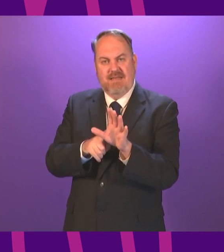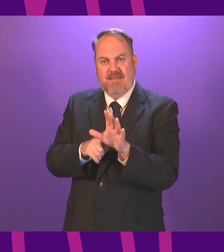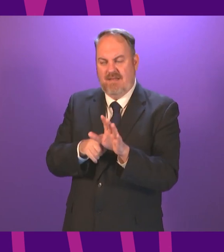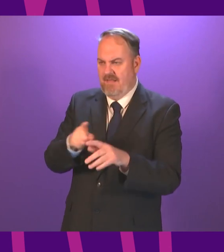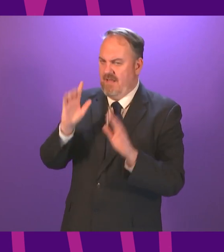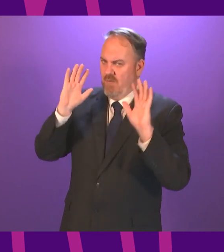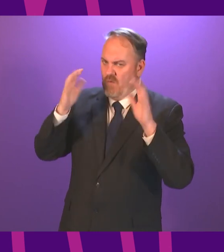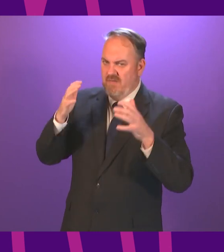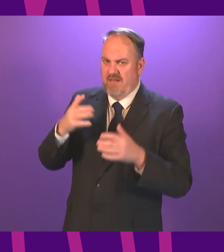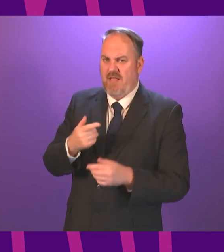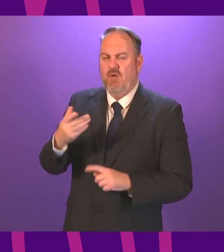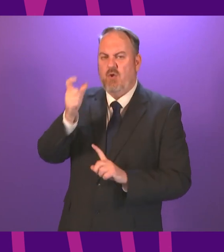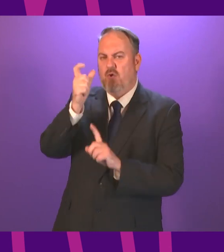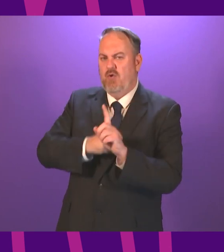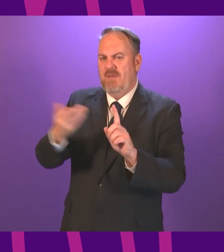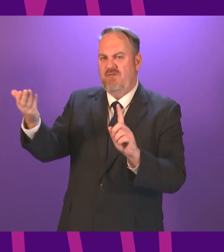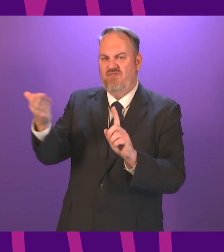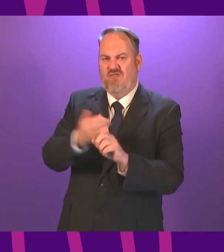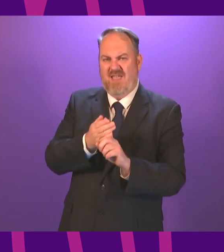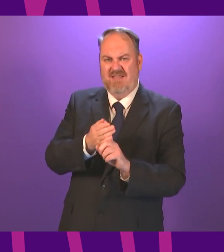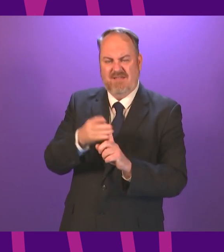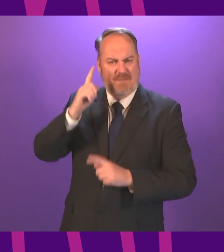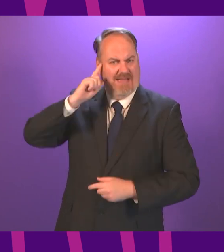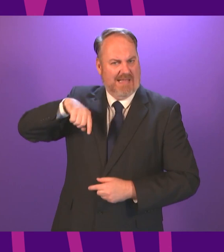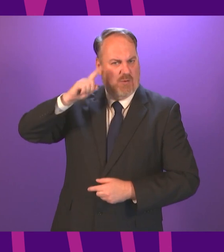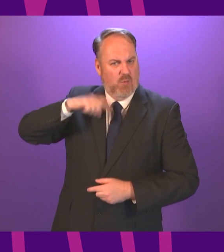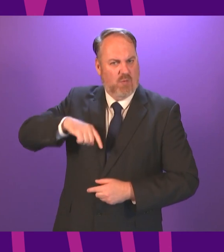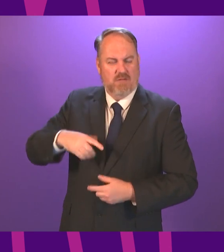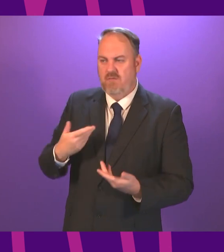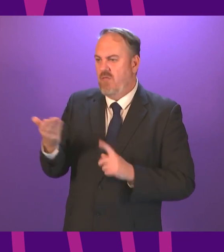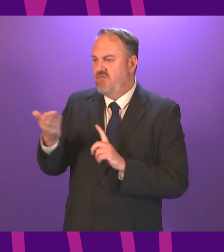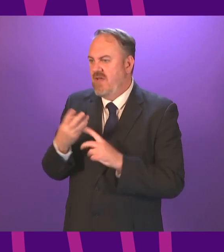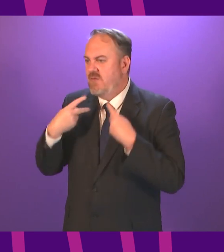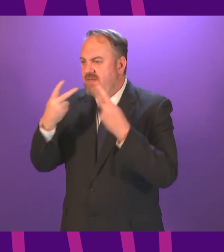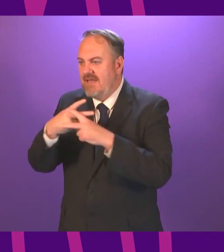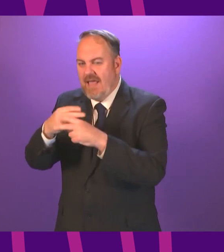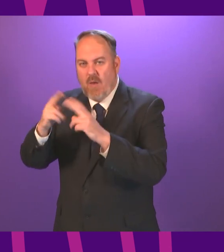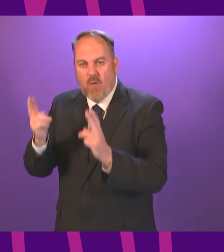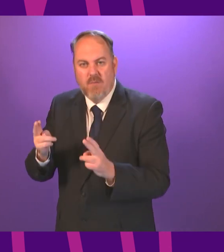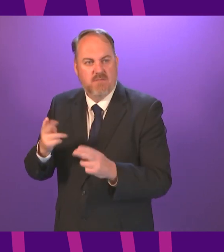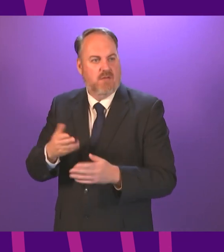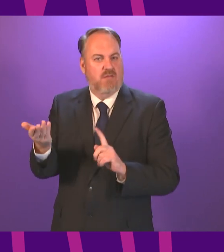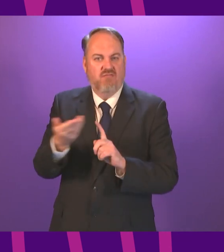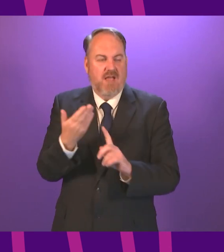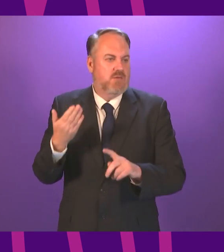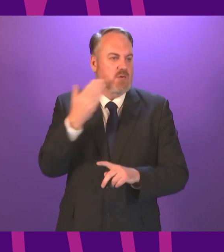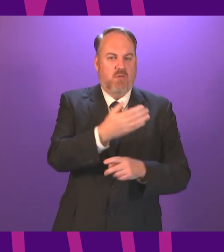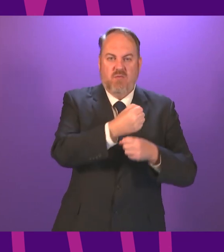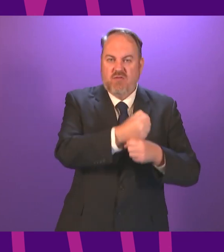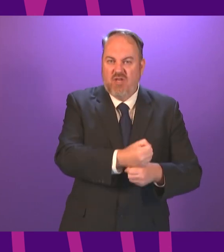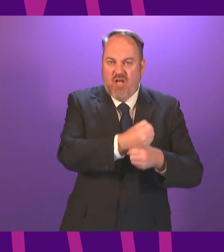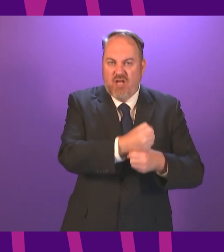during the pandemic constituents have raised this with me as well the right to visit care homes the right to attend a place of worship and so on